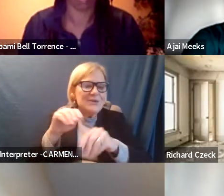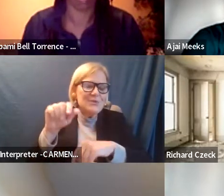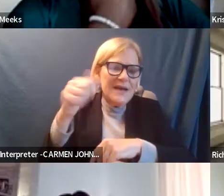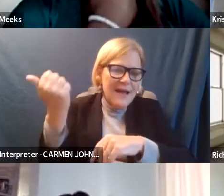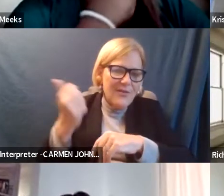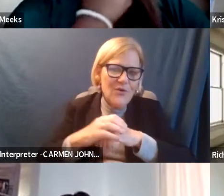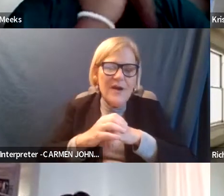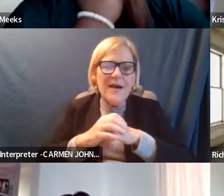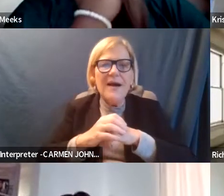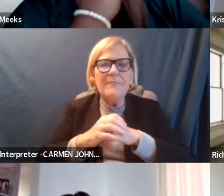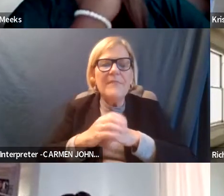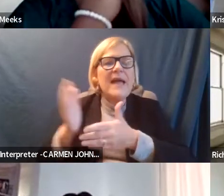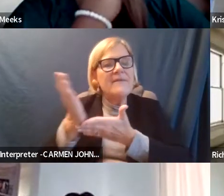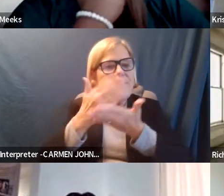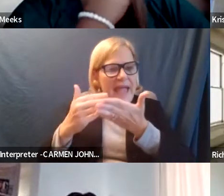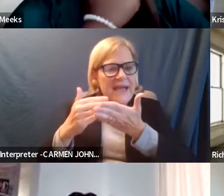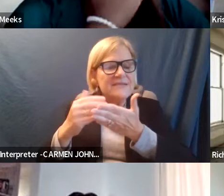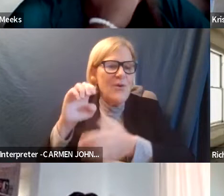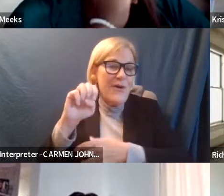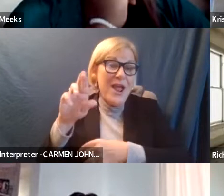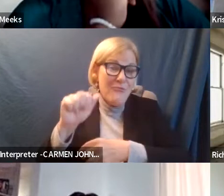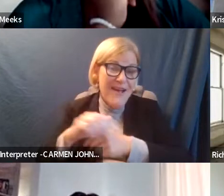phase or era.